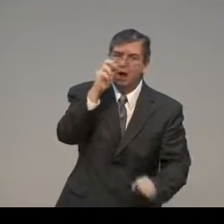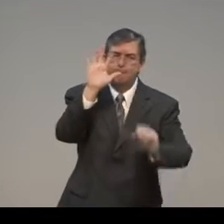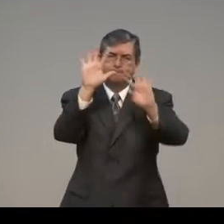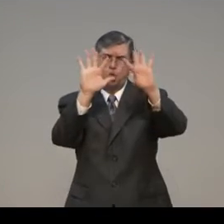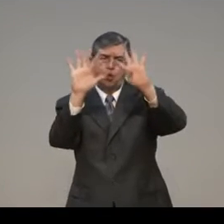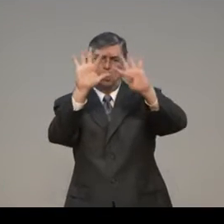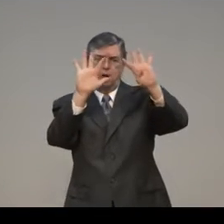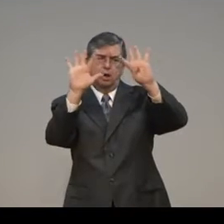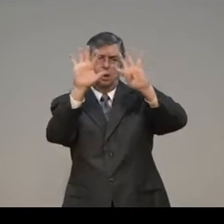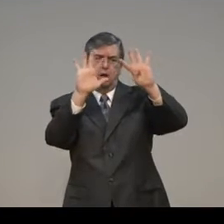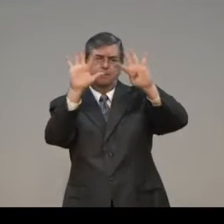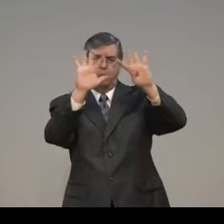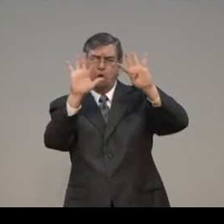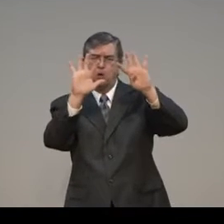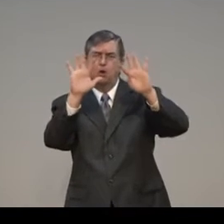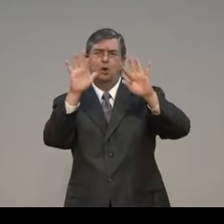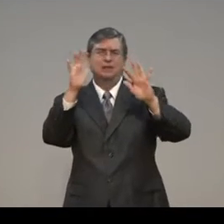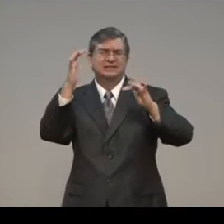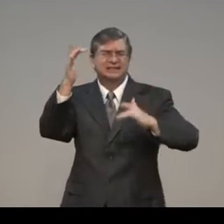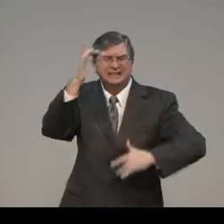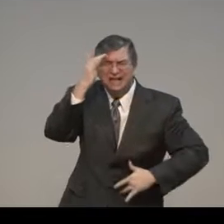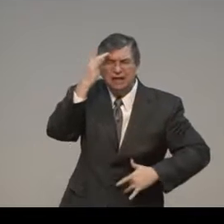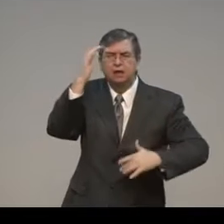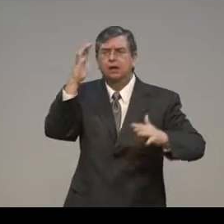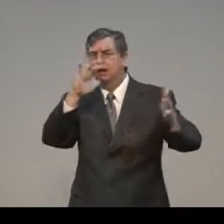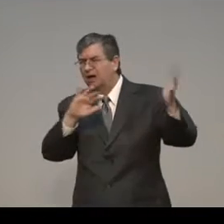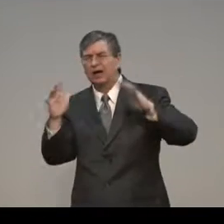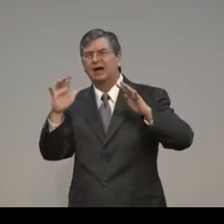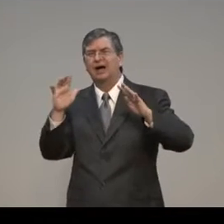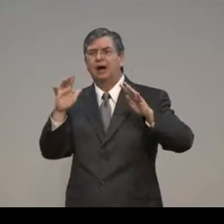That in doing that, that when you think about,